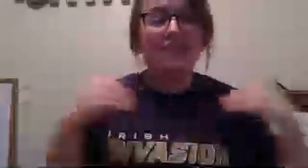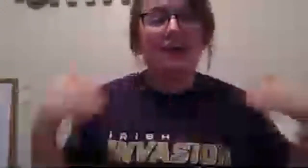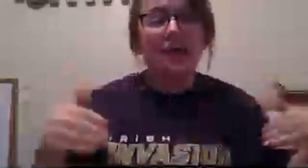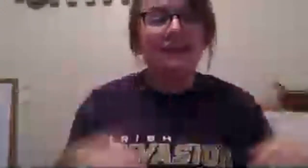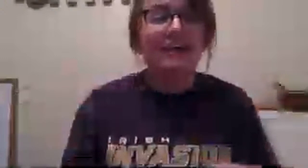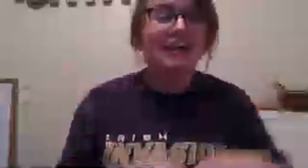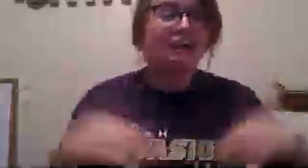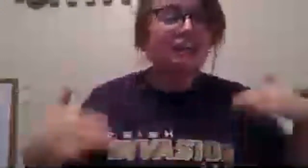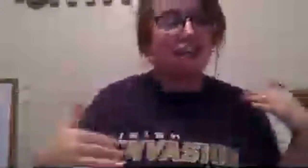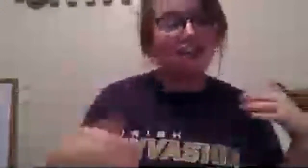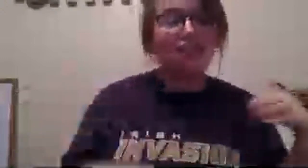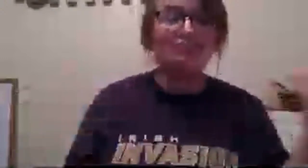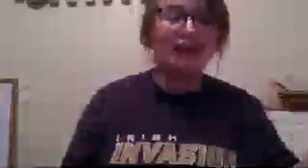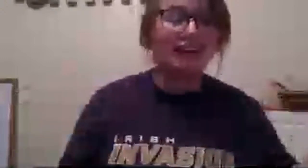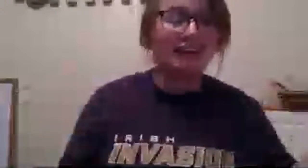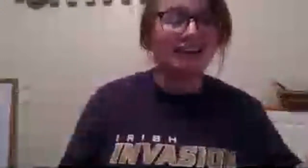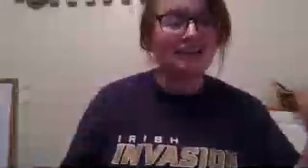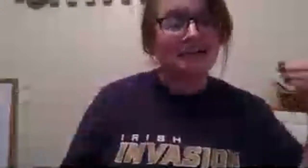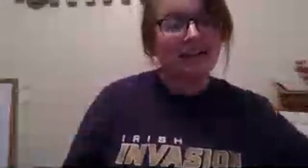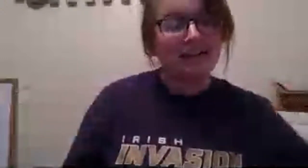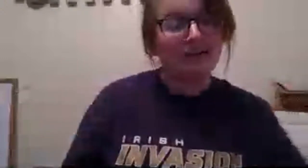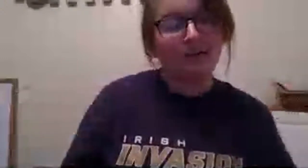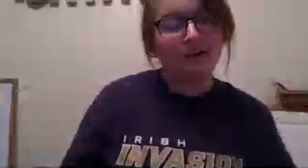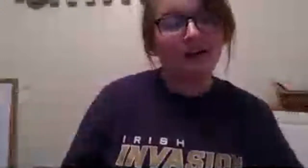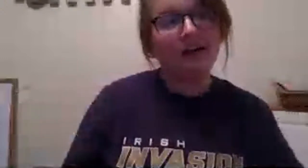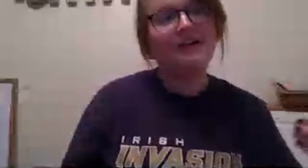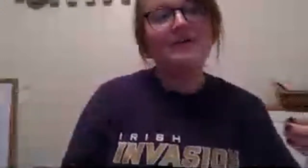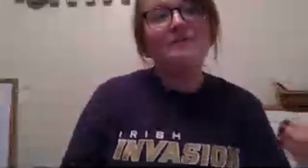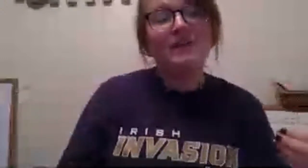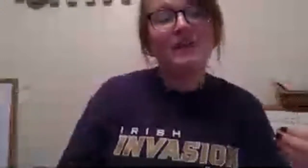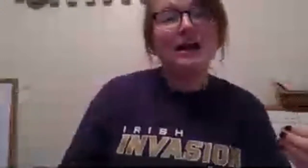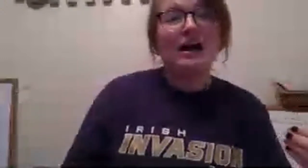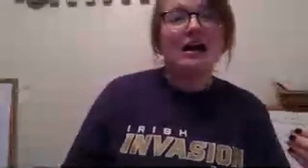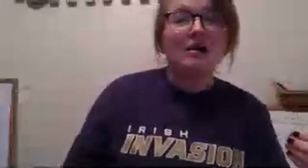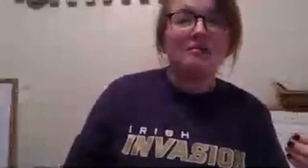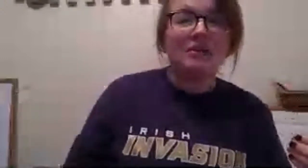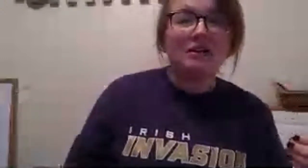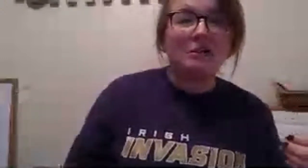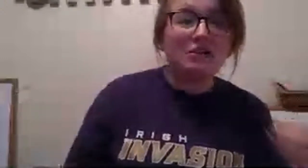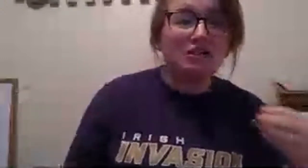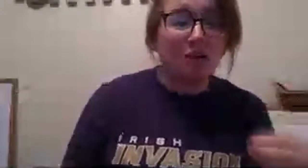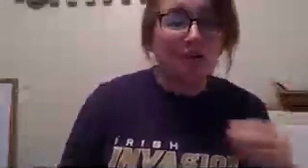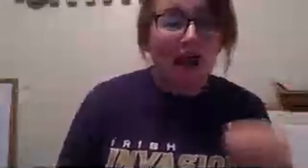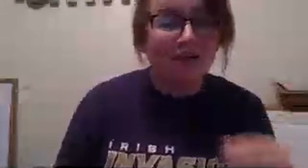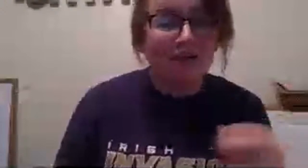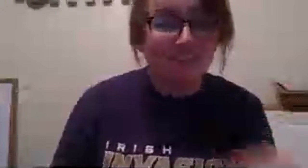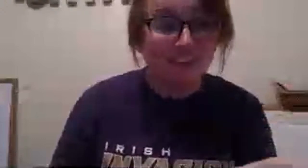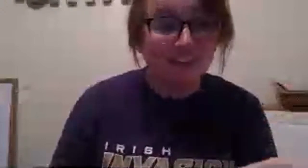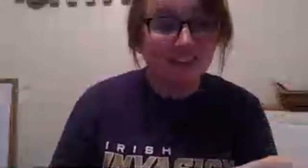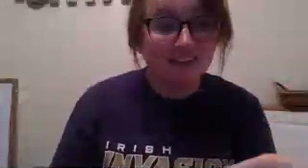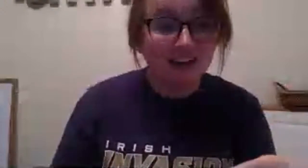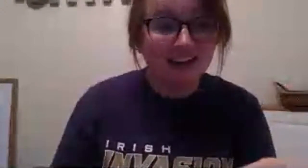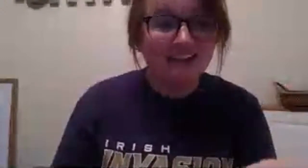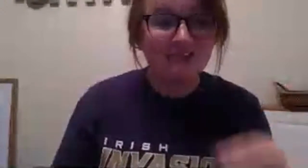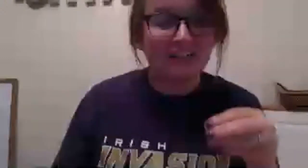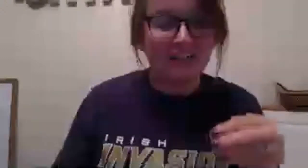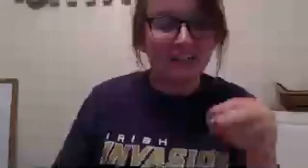and then literally just the relic something that he wore um was so powerful right so saint thomas